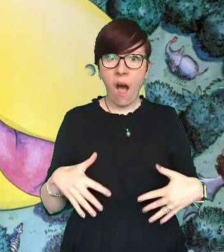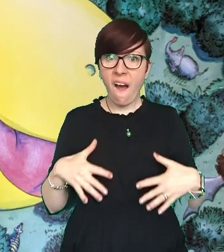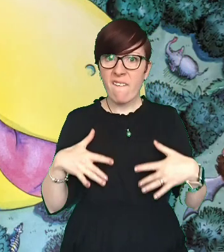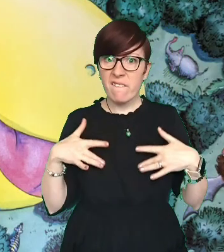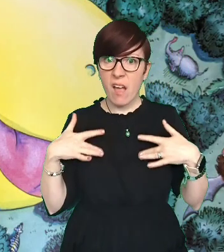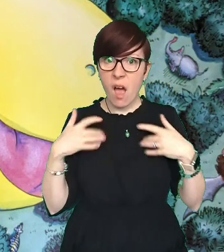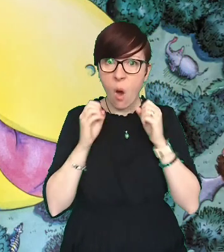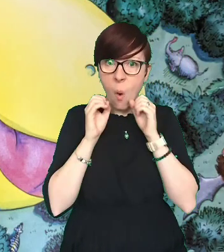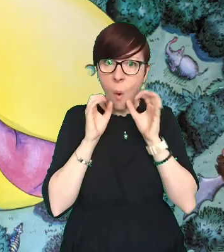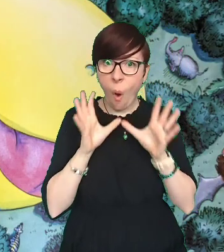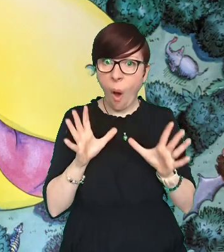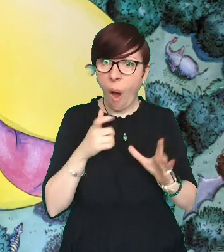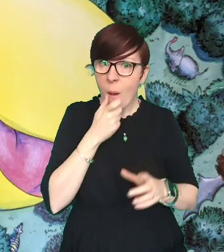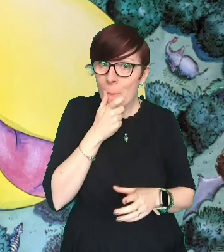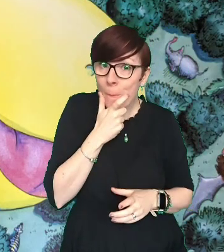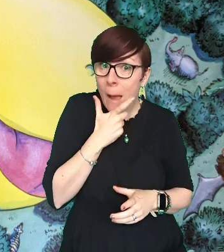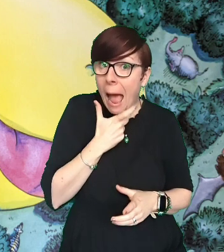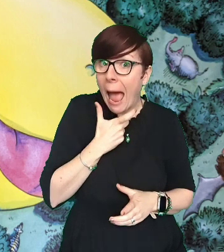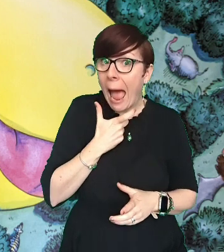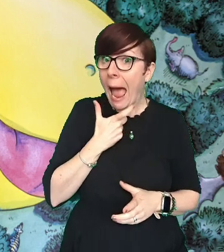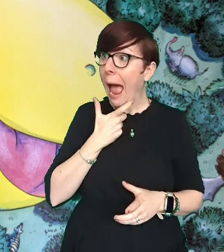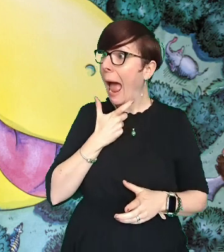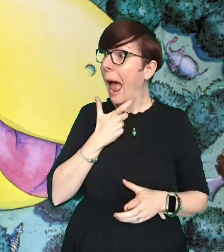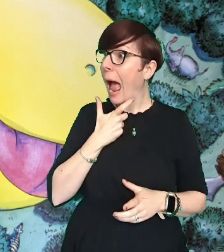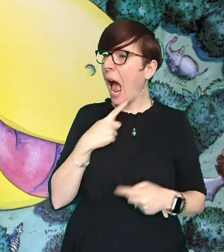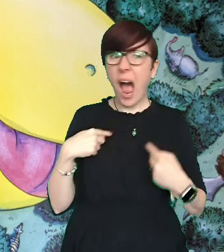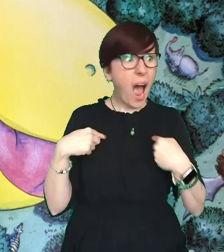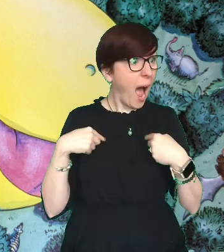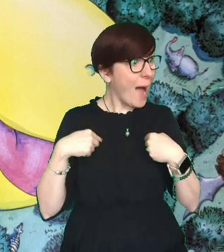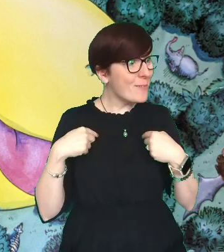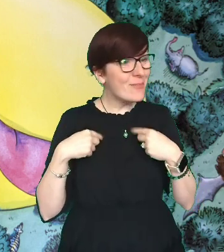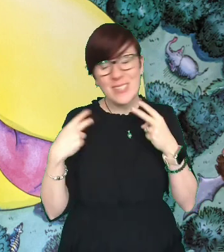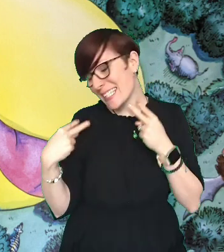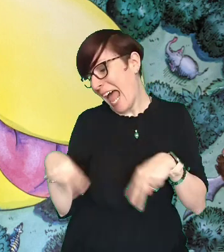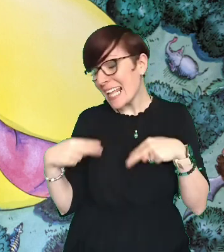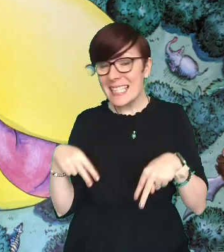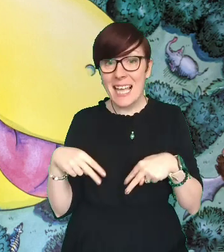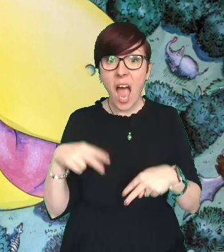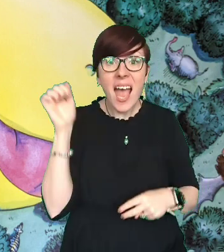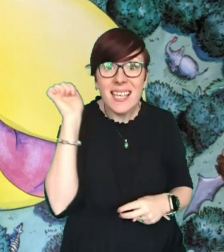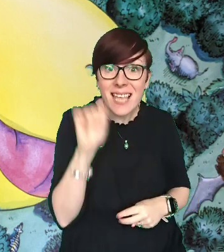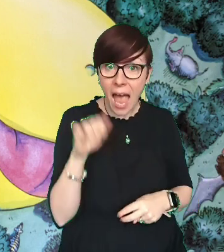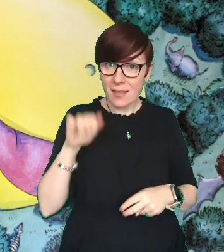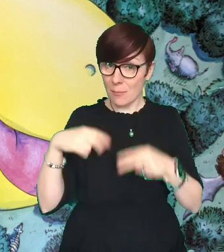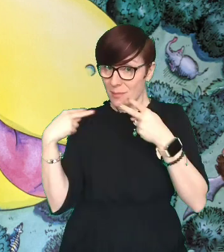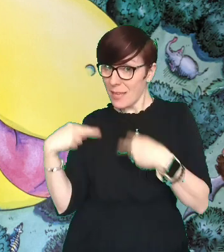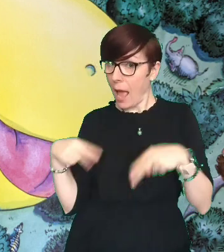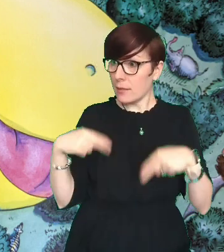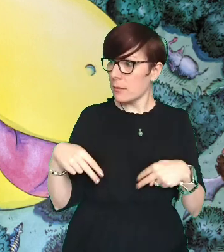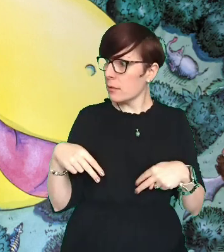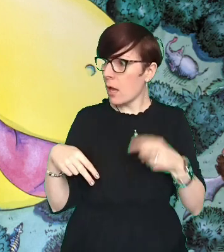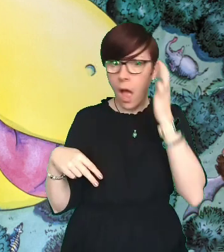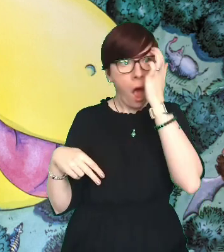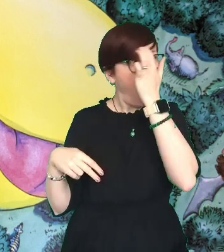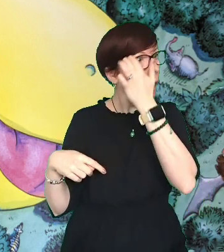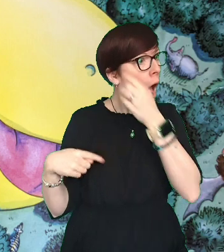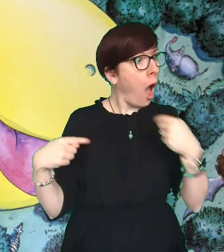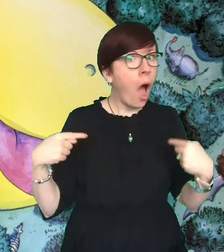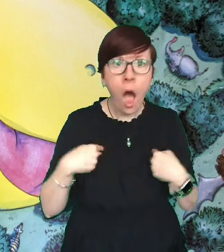Gerald felt so wonderful, his mouth was open wide. cried. I am dancing. Yes, I'm dancing. I'm